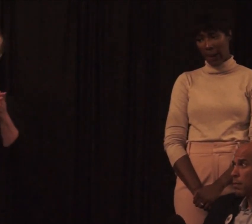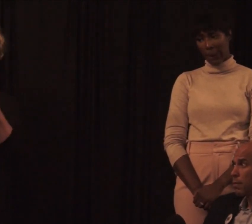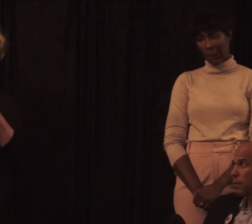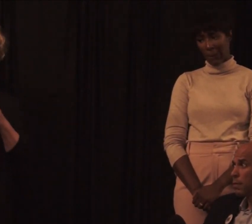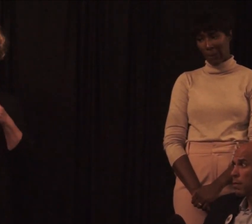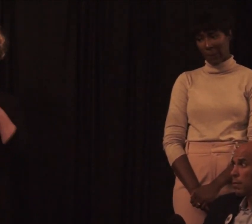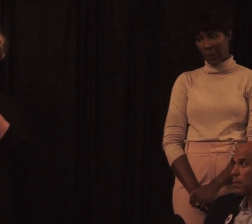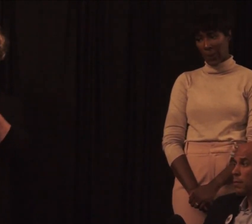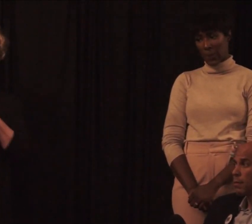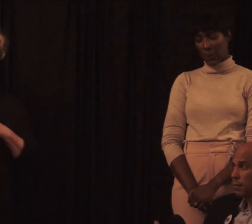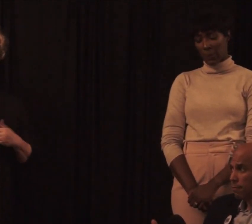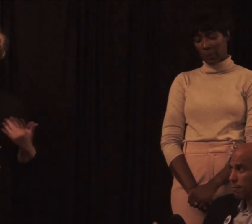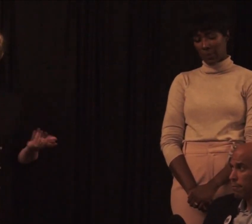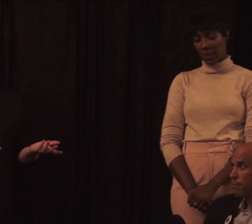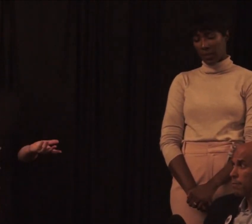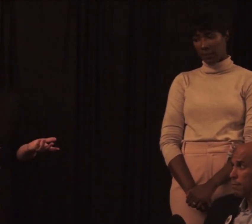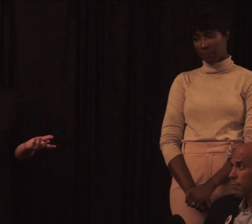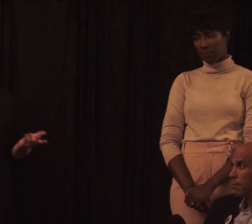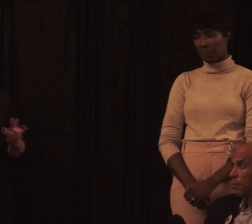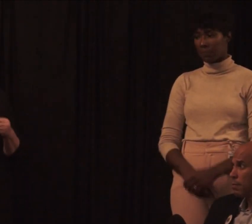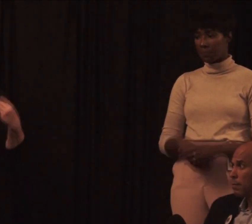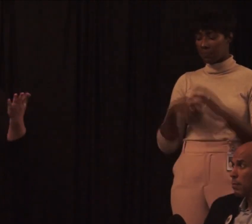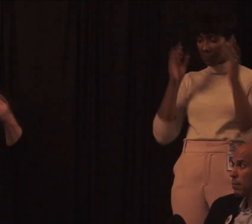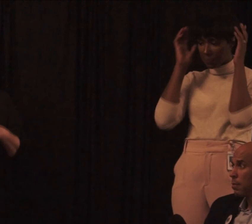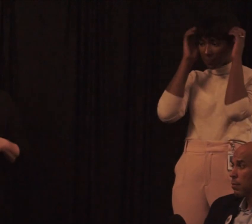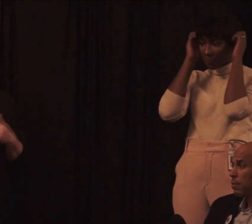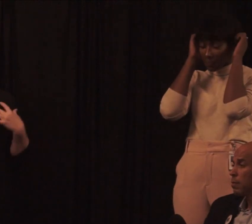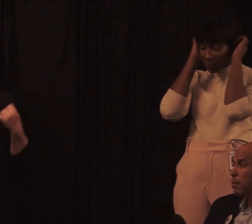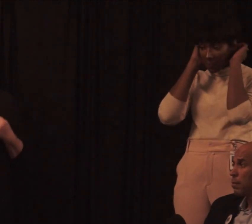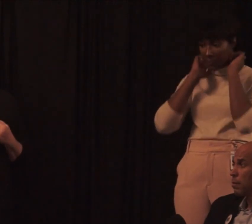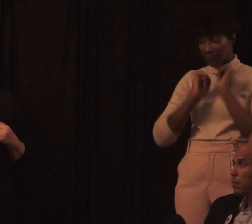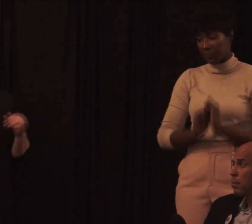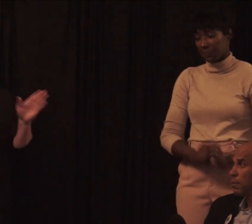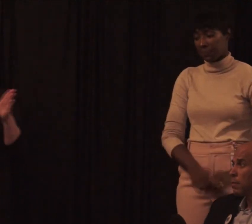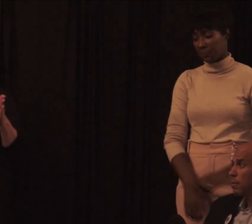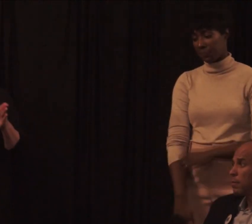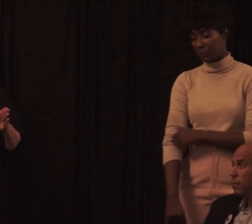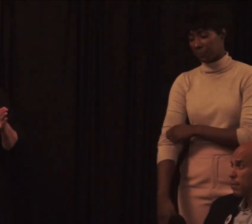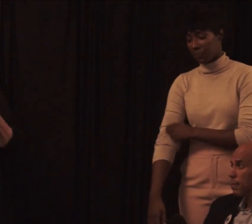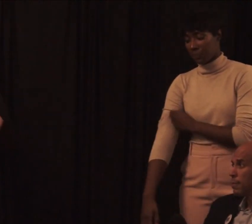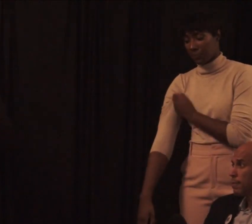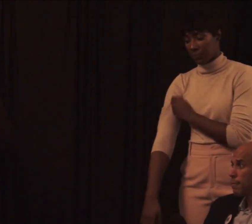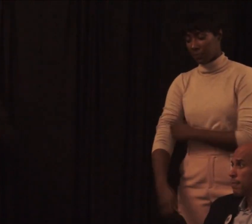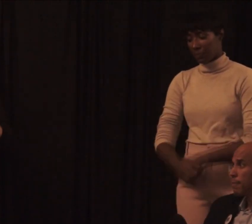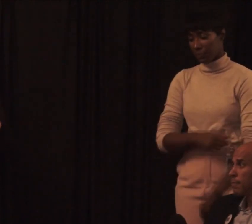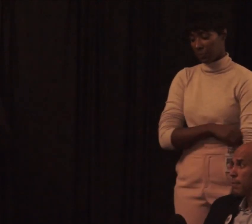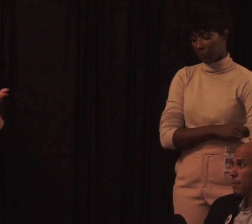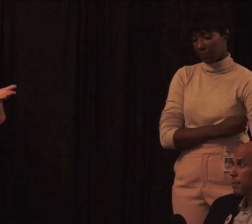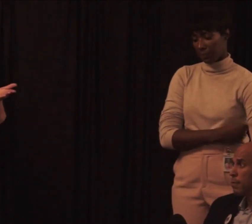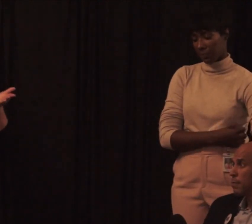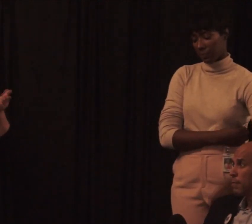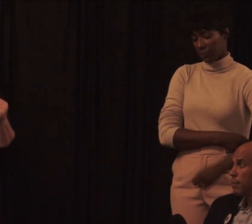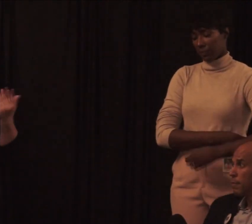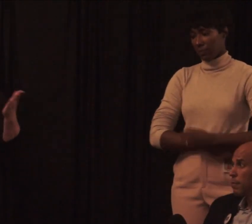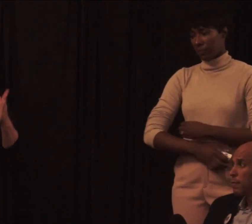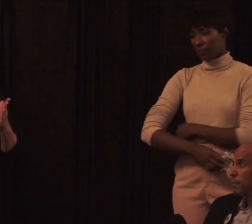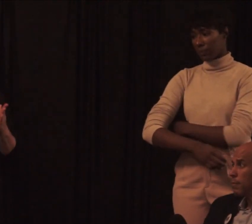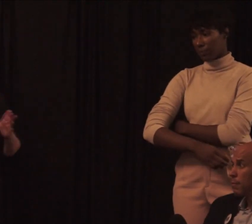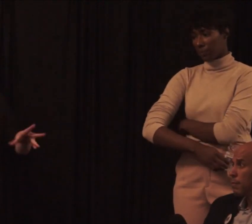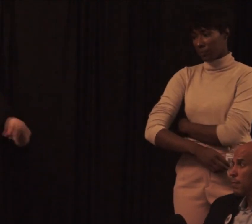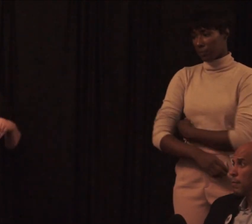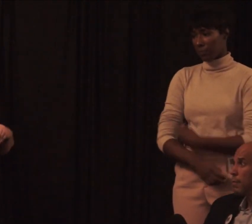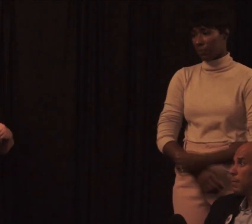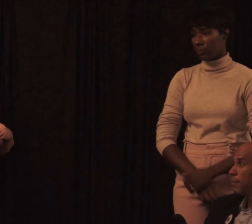just giving somebody a health care plan does not mean they can find a provider that will allow them to be their patient because the